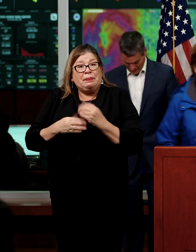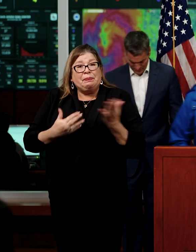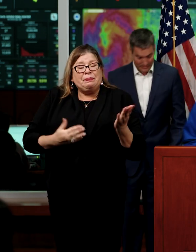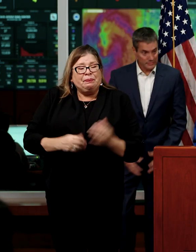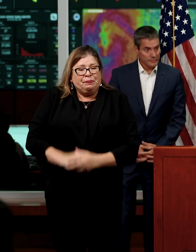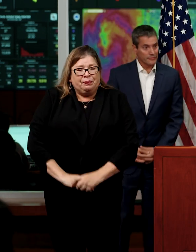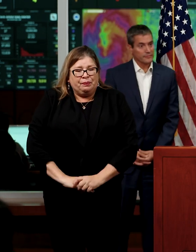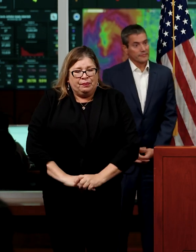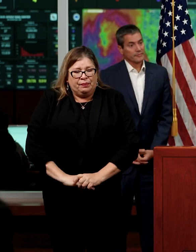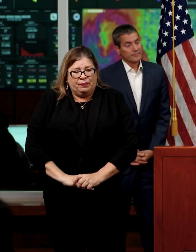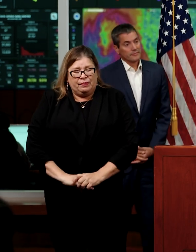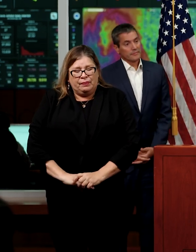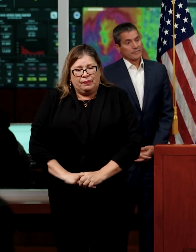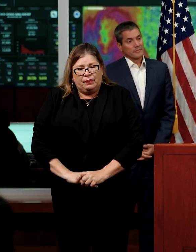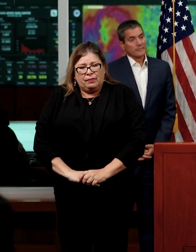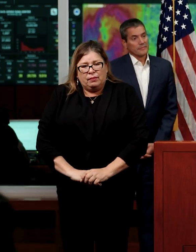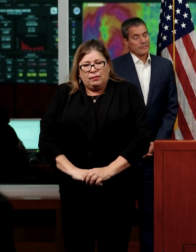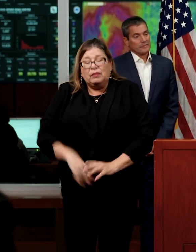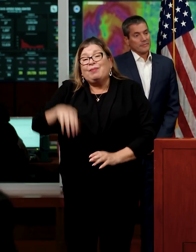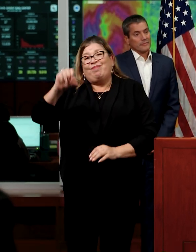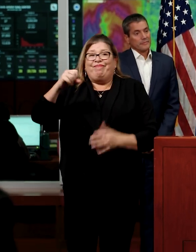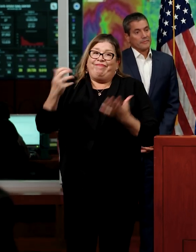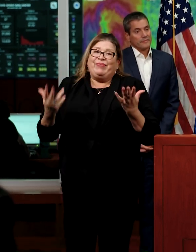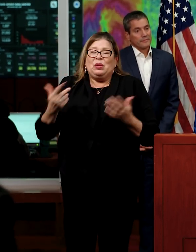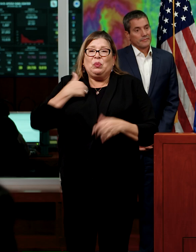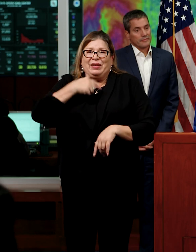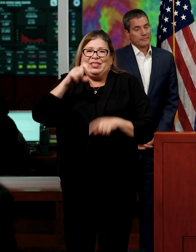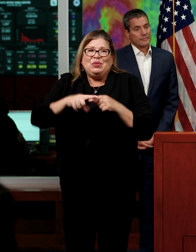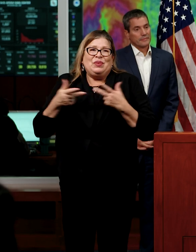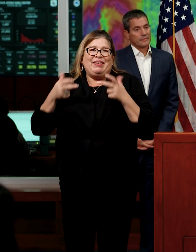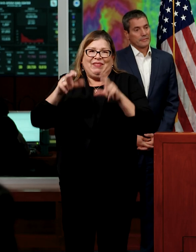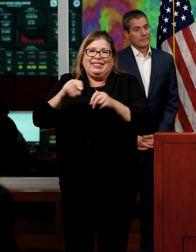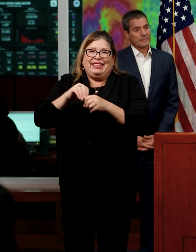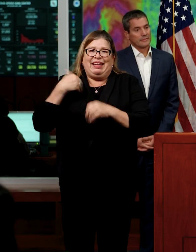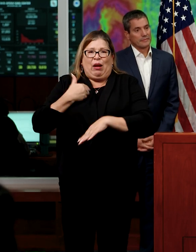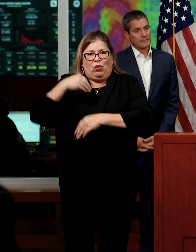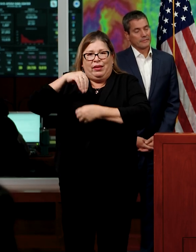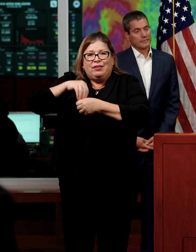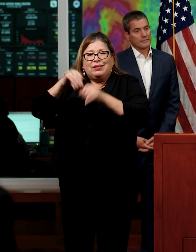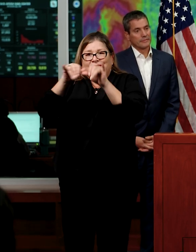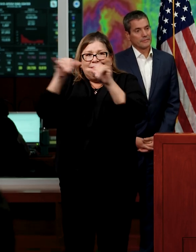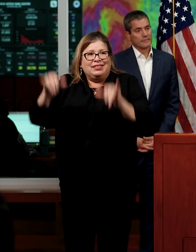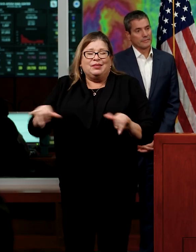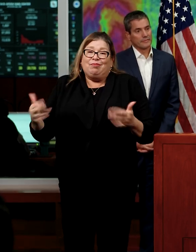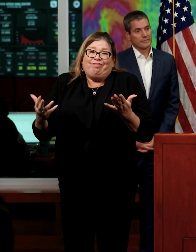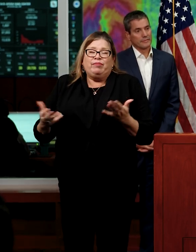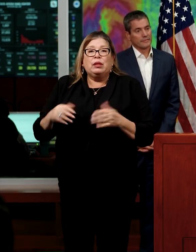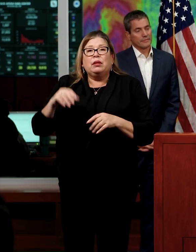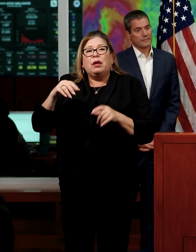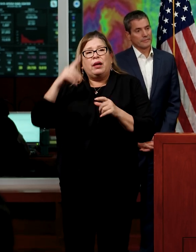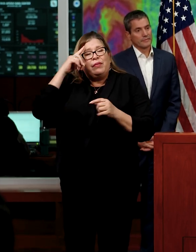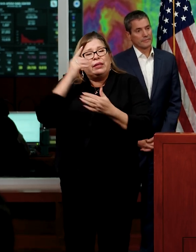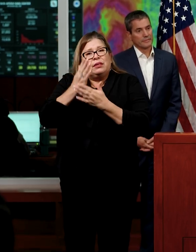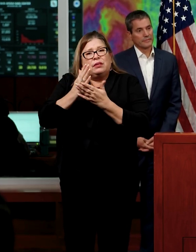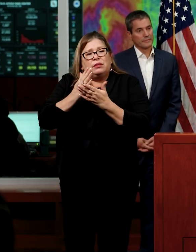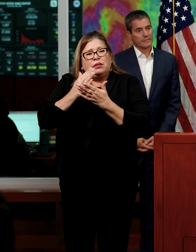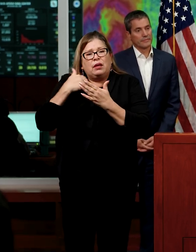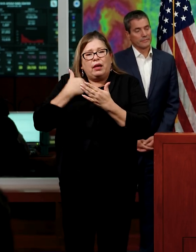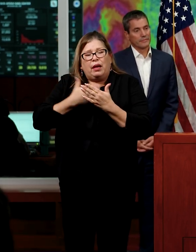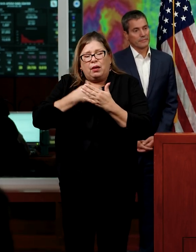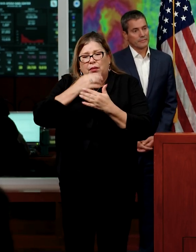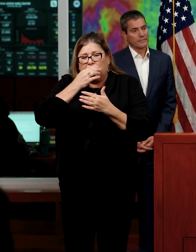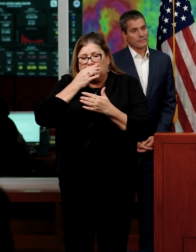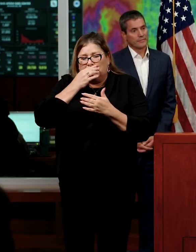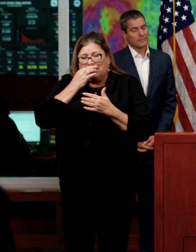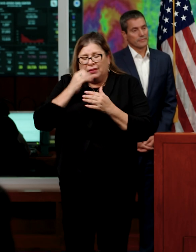Sure. Yes, we need to invest in our infrastructure. And in a certain way, I think the dynamic of, you know, three